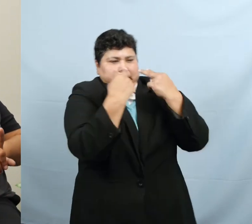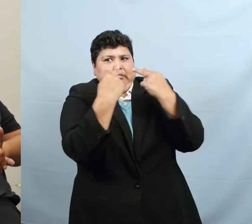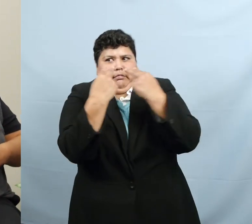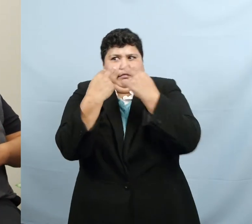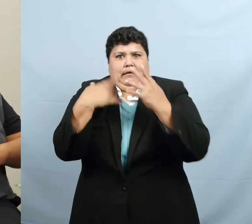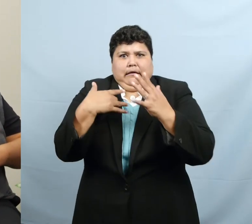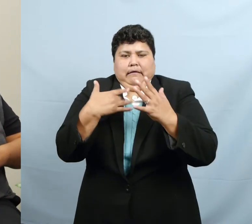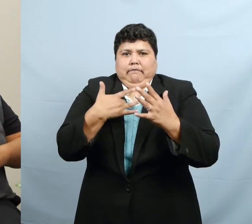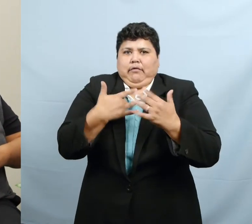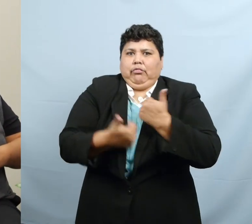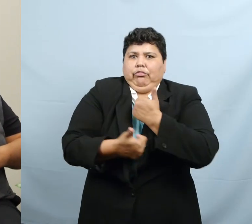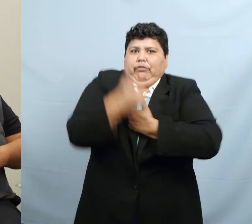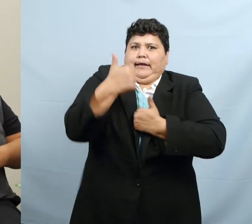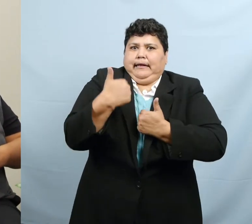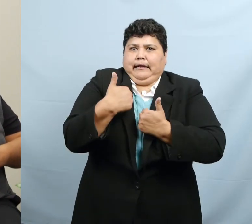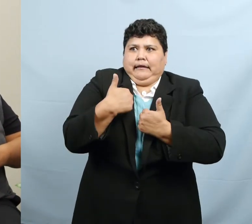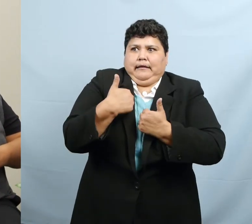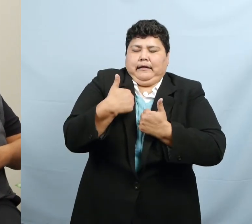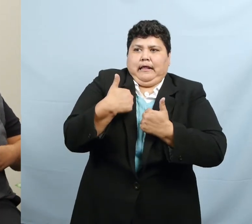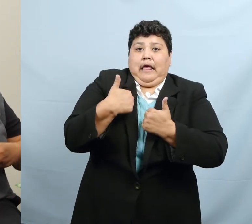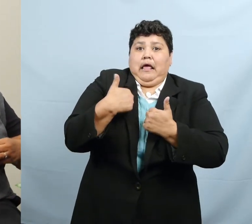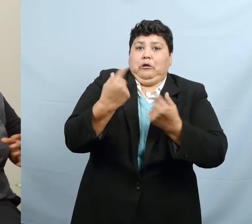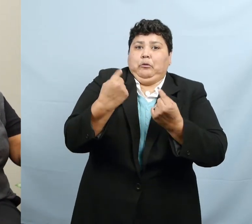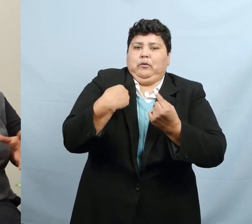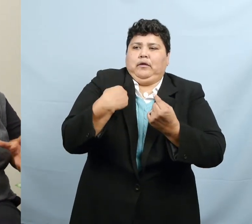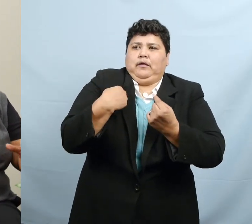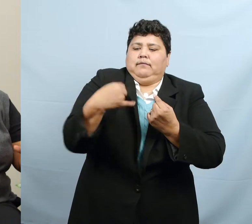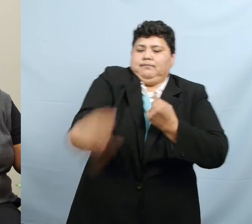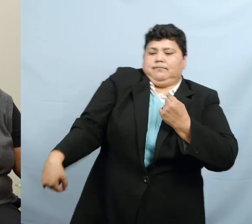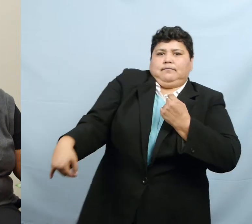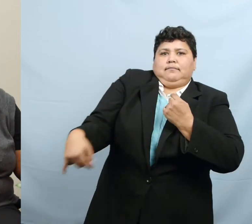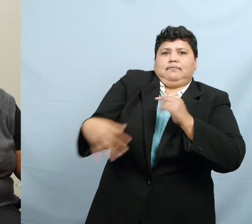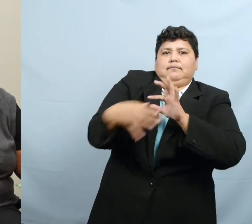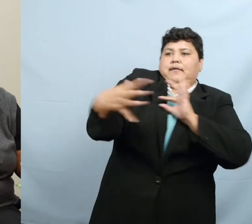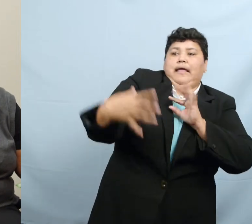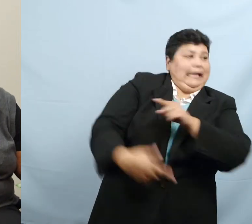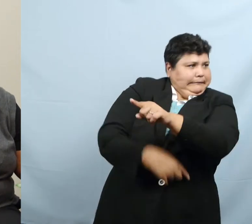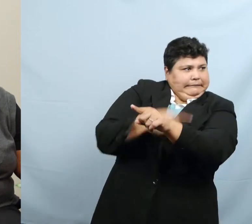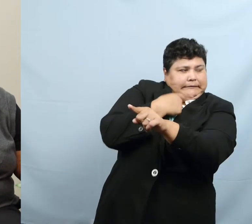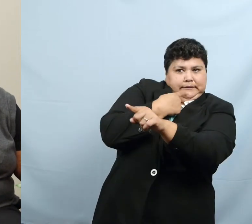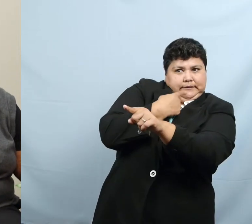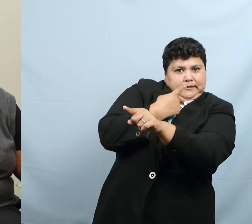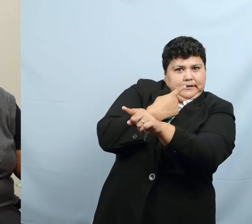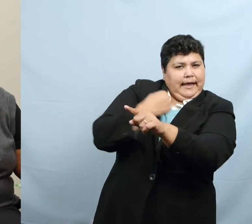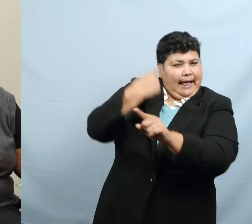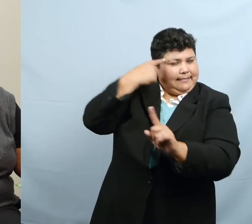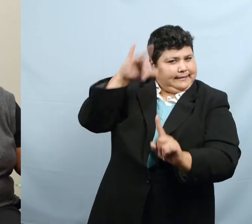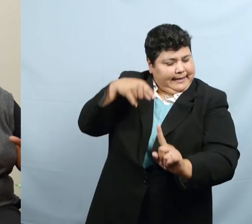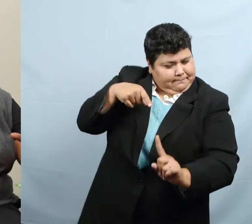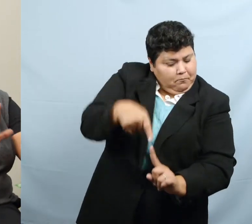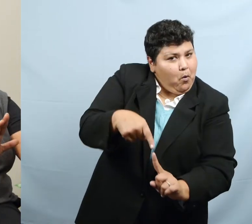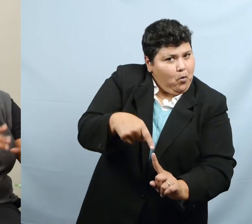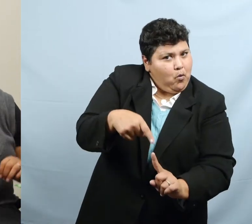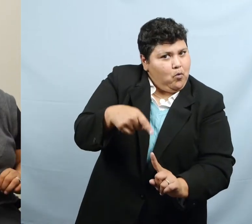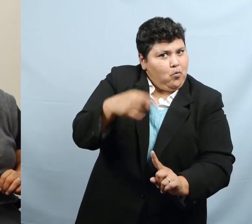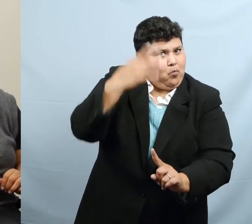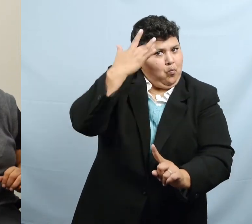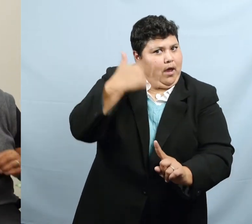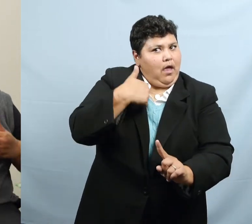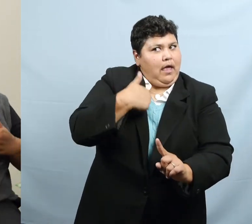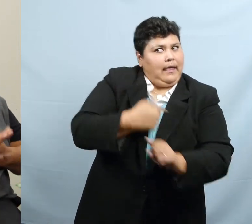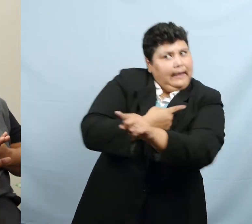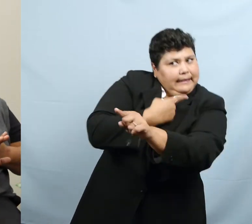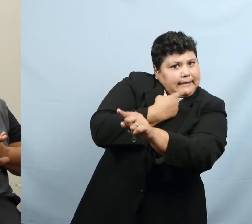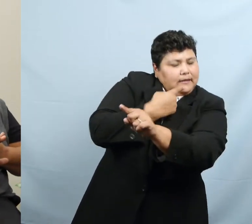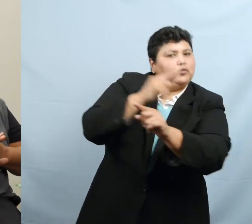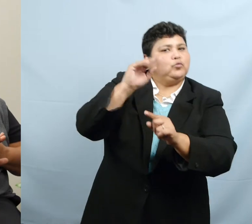him veering off topic. And I think that that's the source, the root of why I went into third